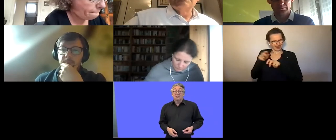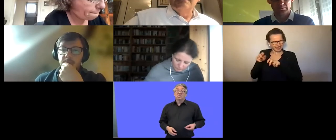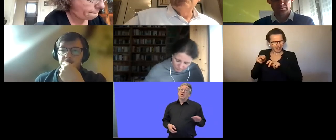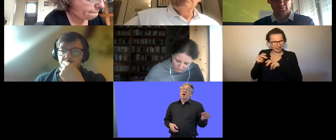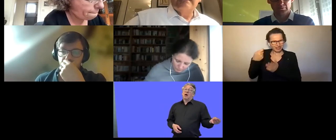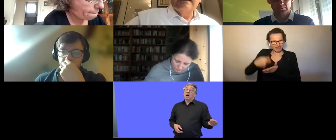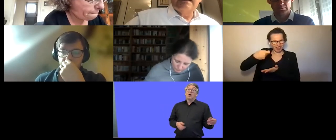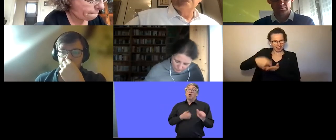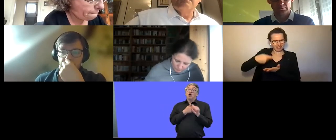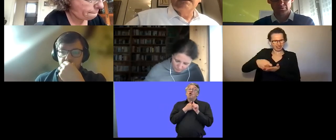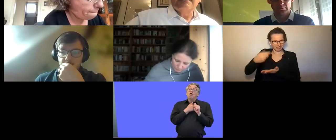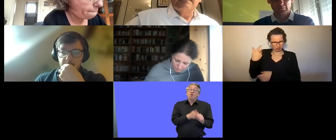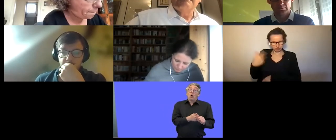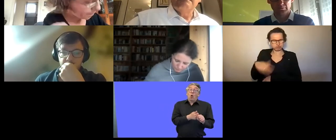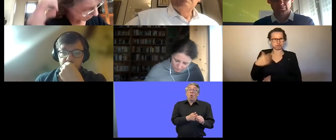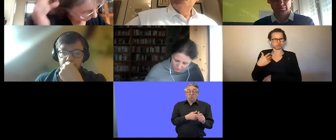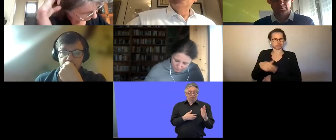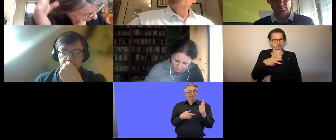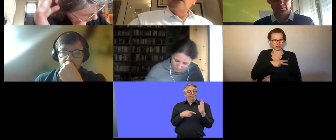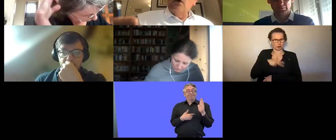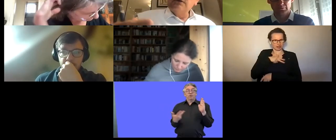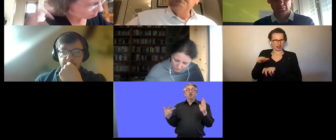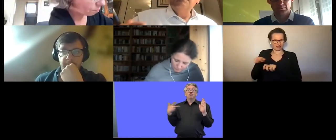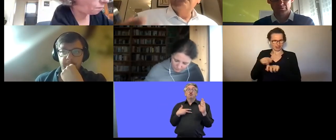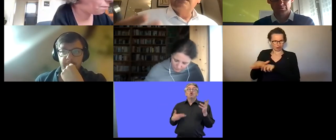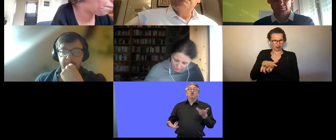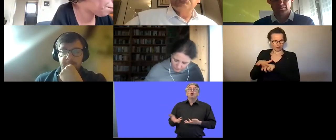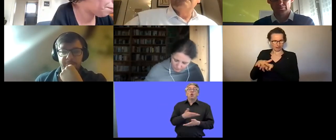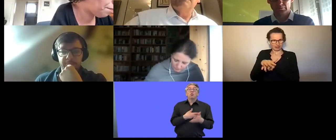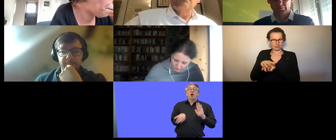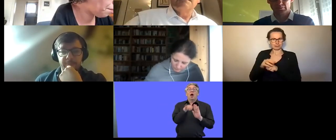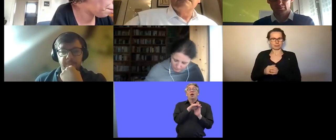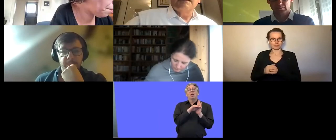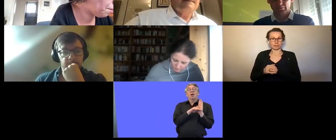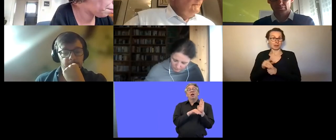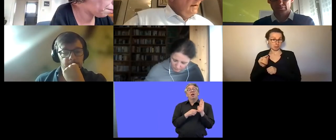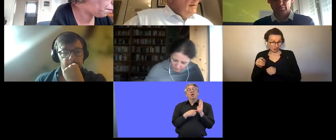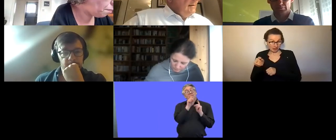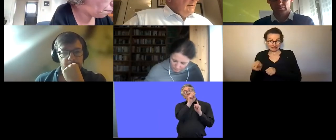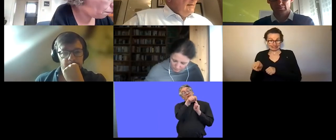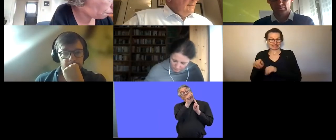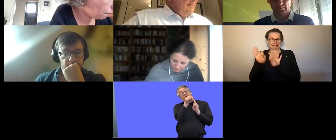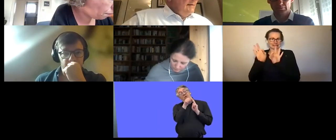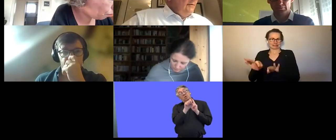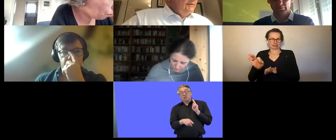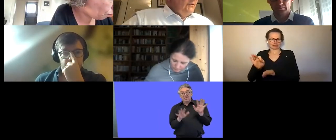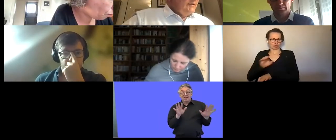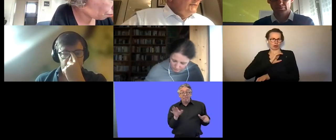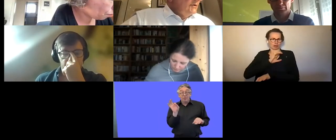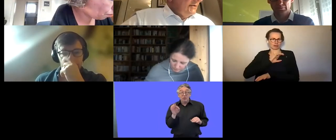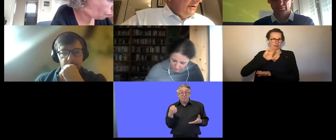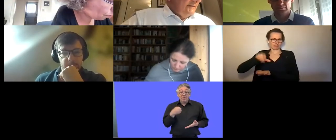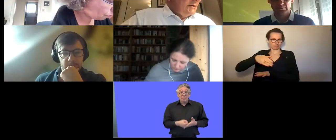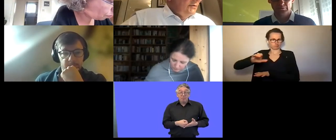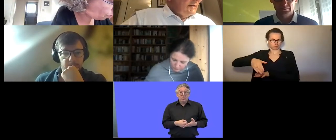and this means that this can really be a push economically for the social sector and also for employment